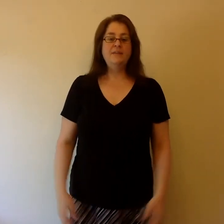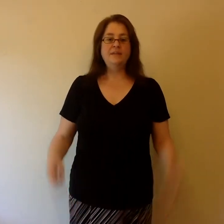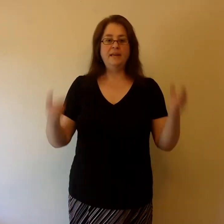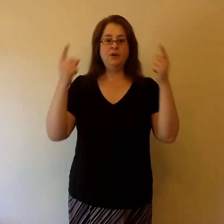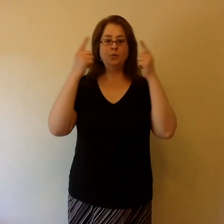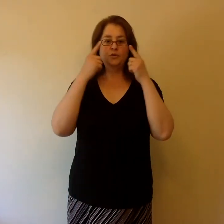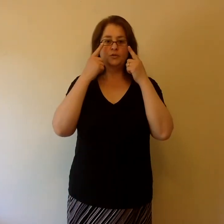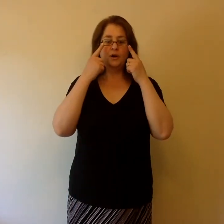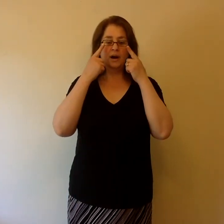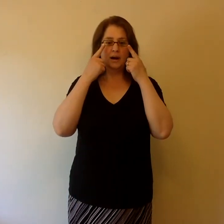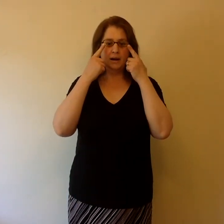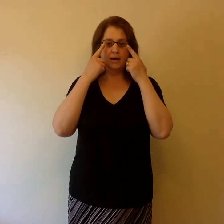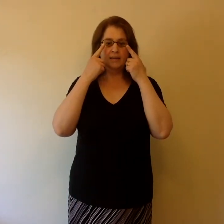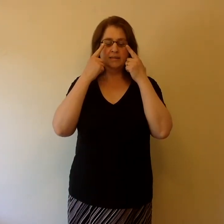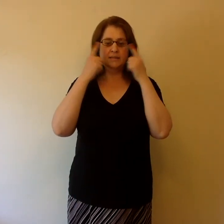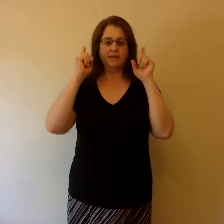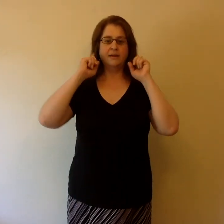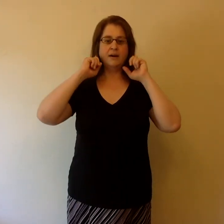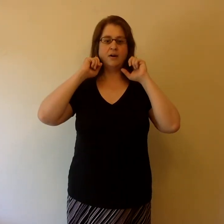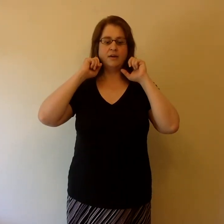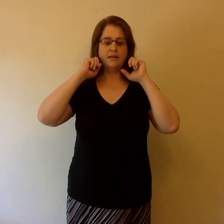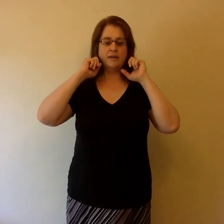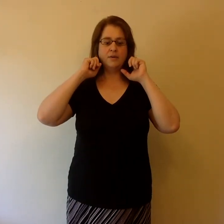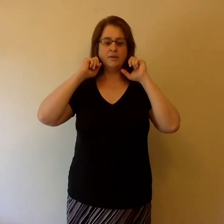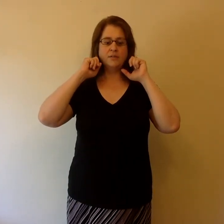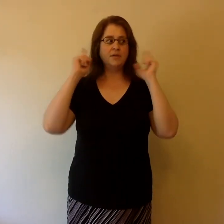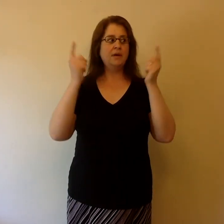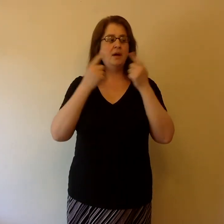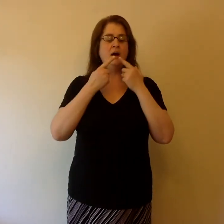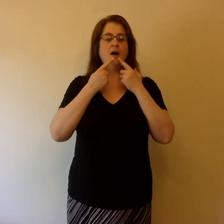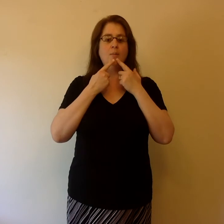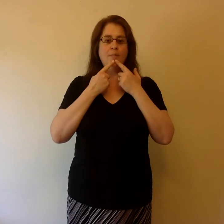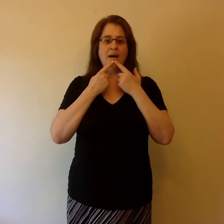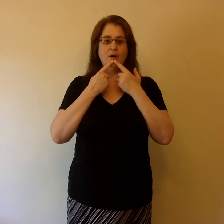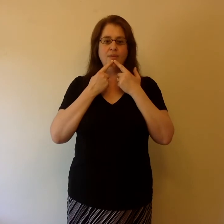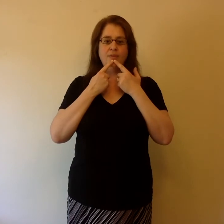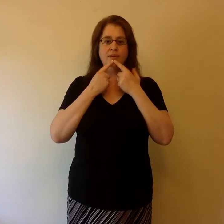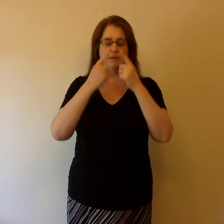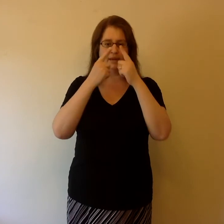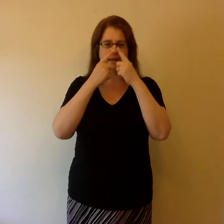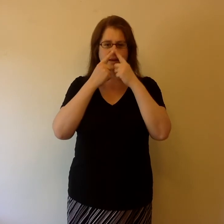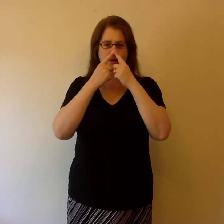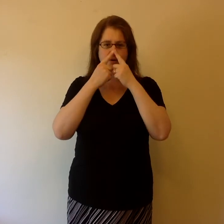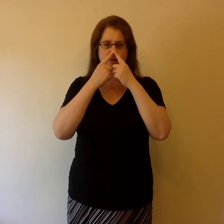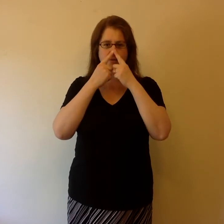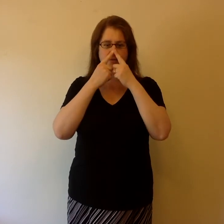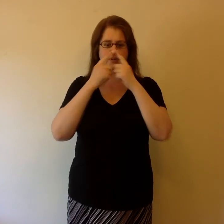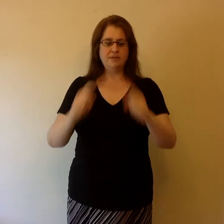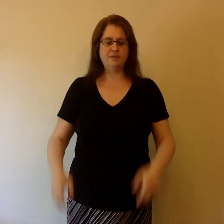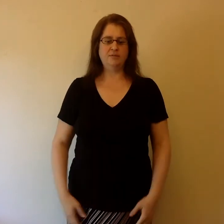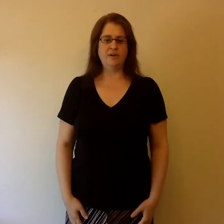then later we'll do our eyes, our ears, our mouth, and our nose. Ready?